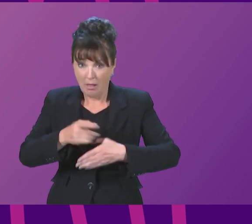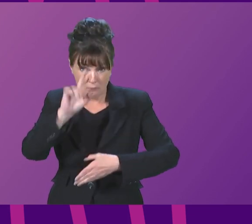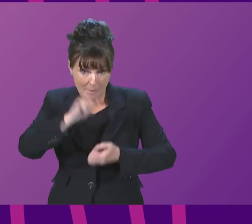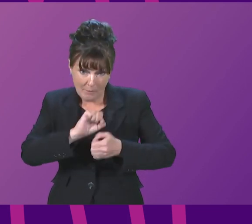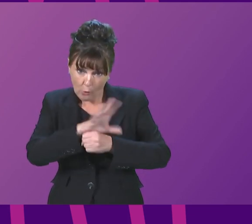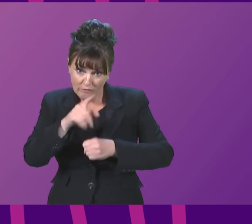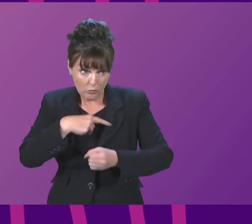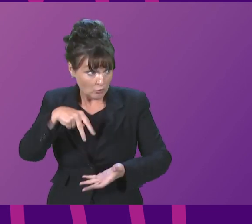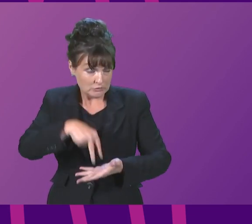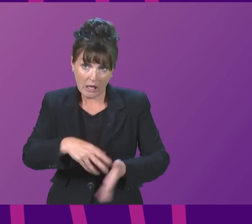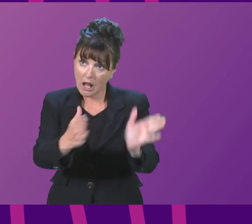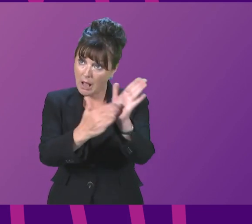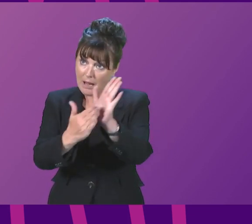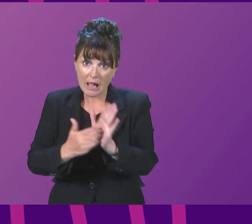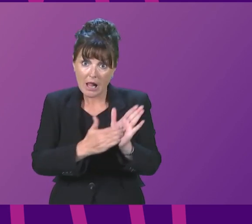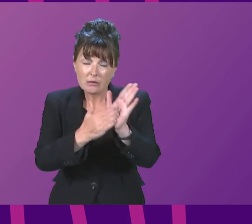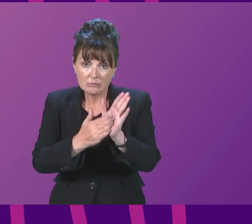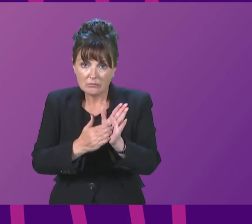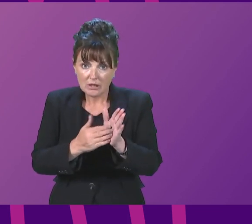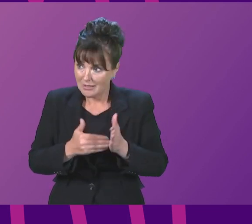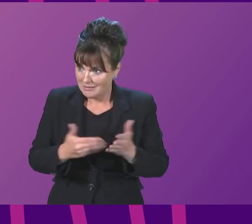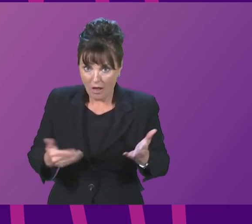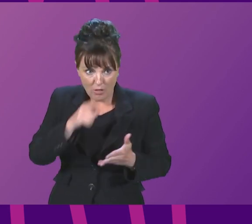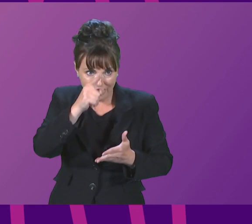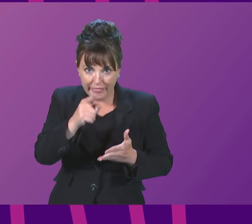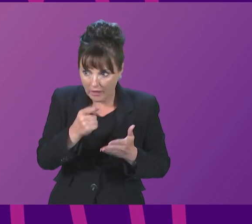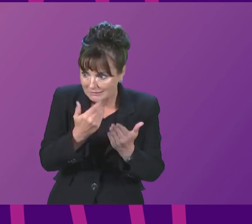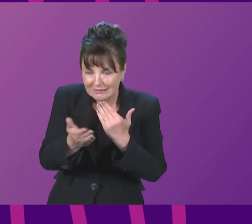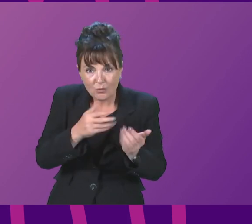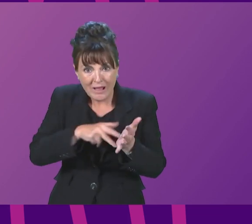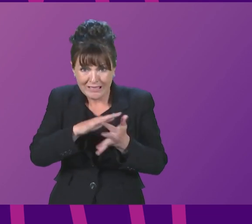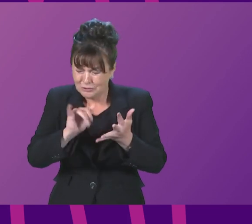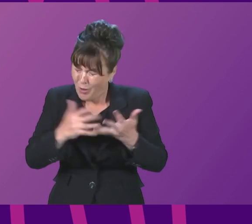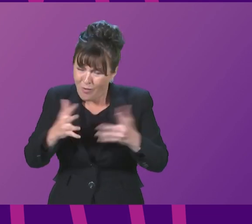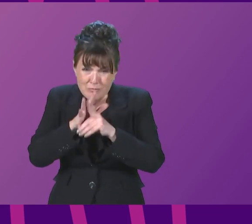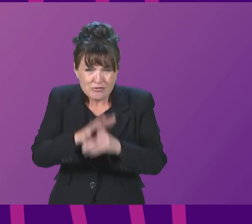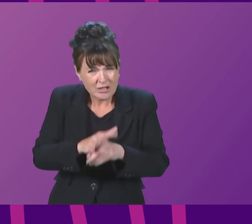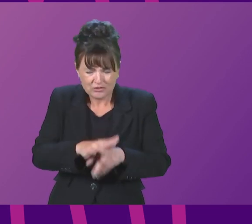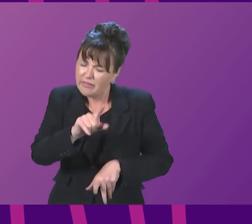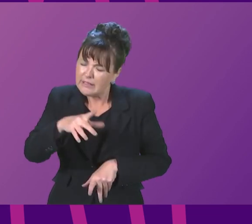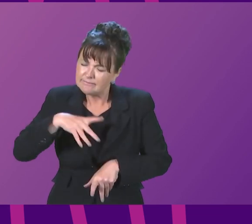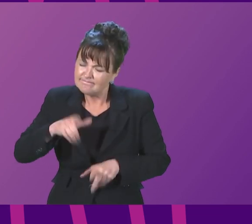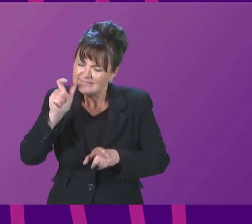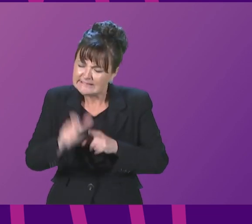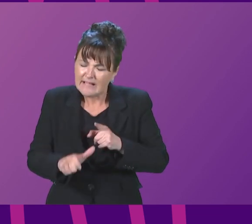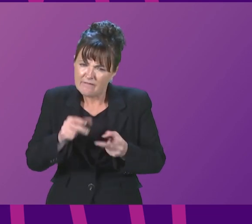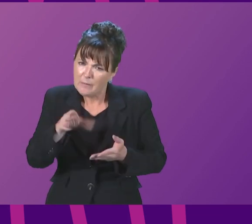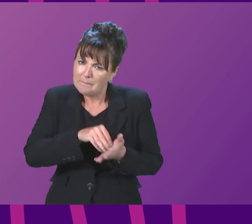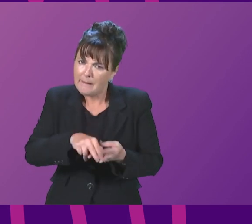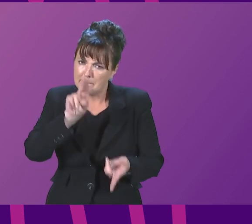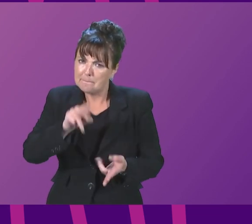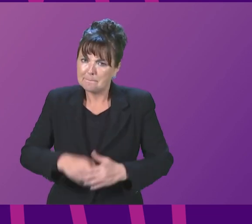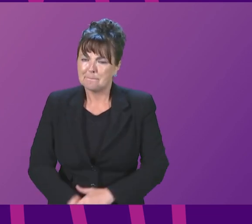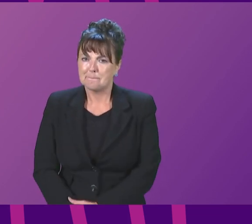Covid and who are holding our NHS together under significant pressure First Minister